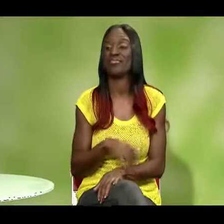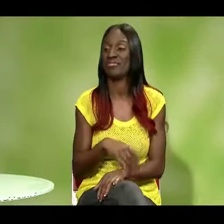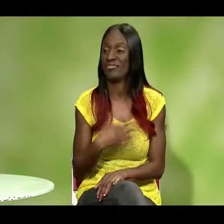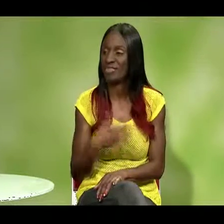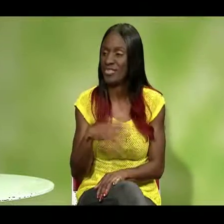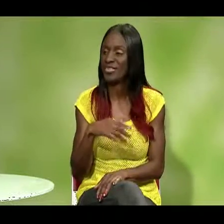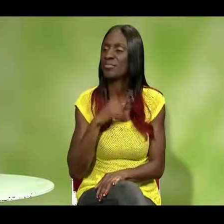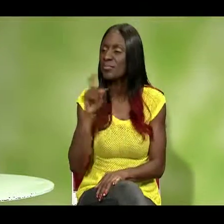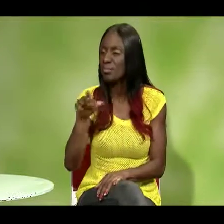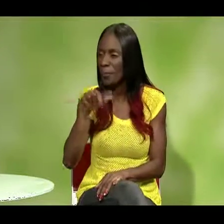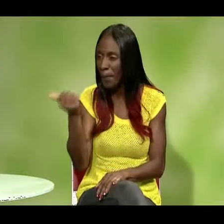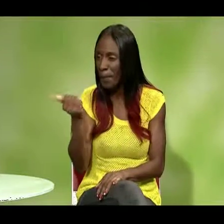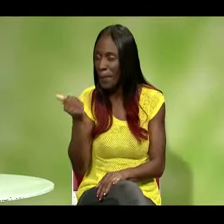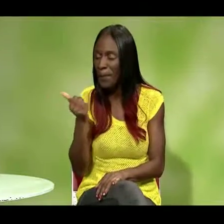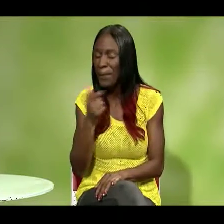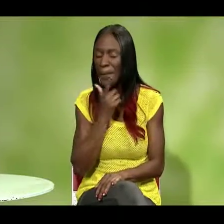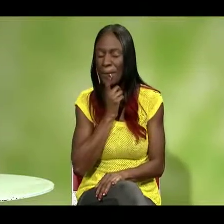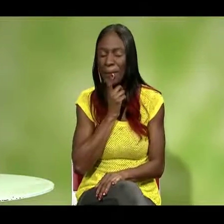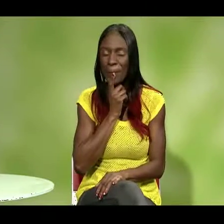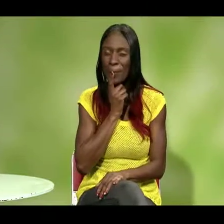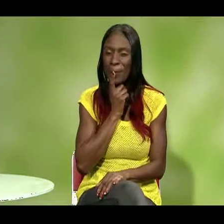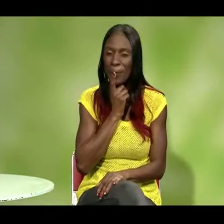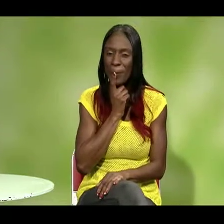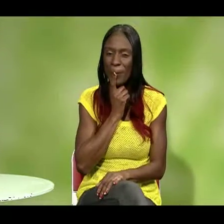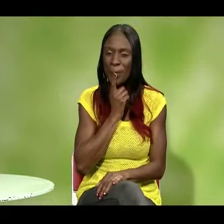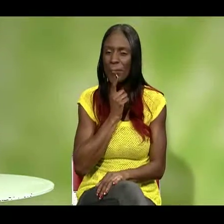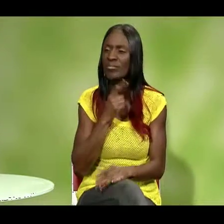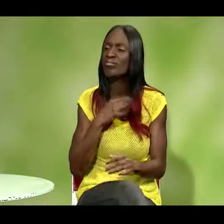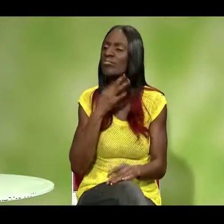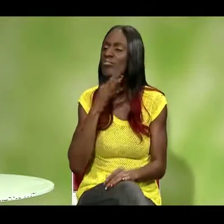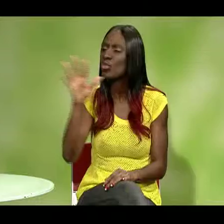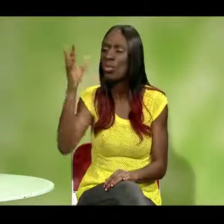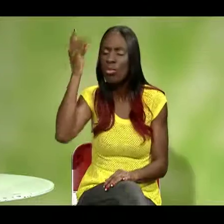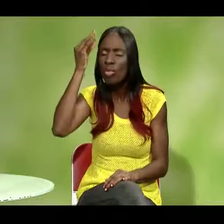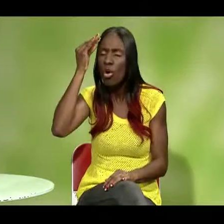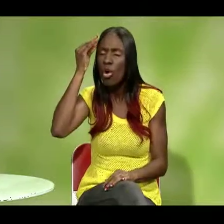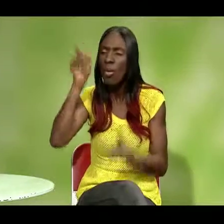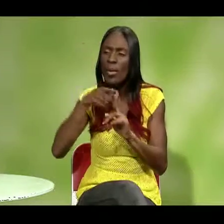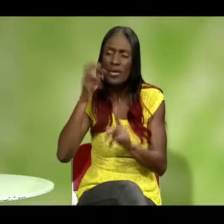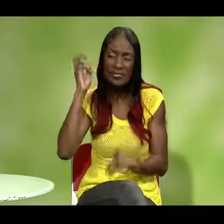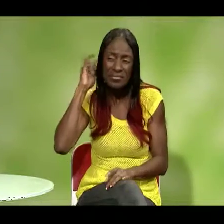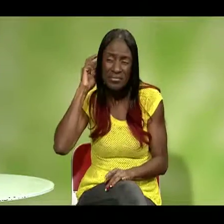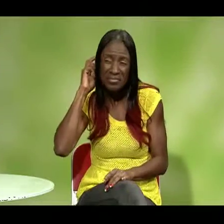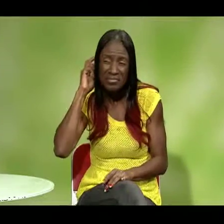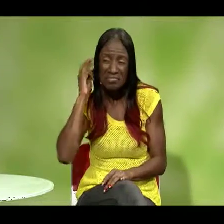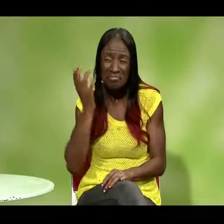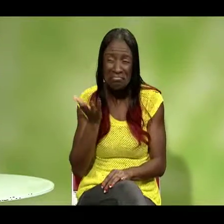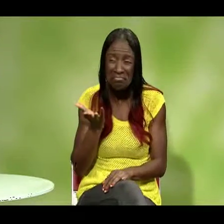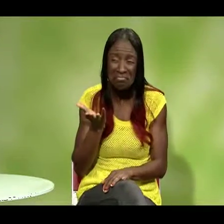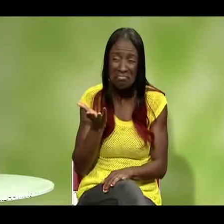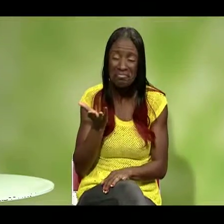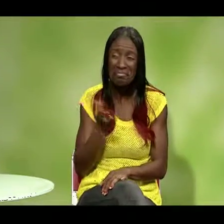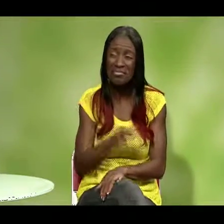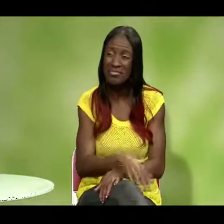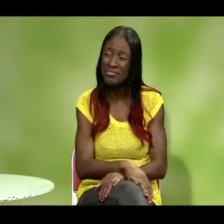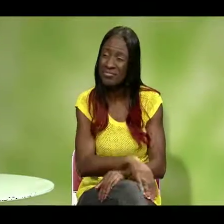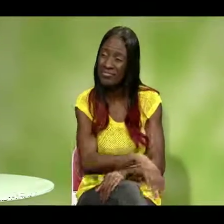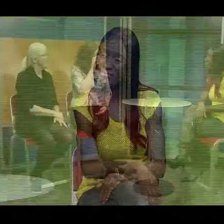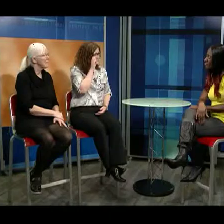appreciate them when they have them. Yeah. yeah. Now, what do you feel about the